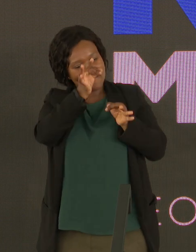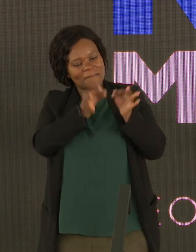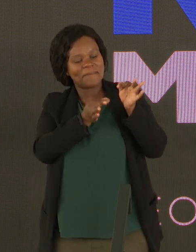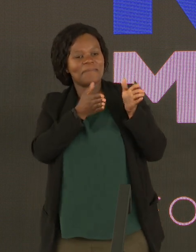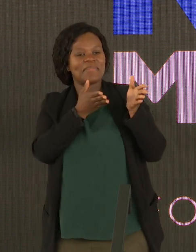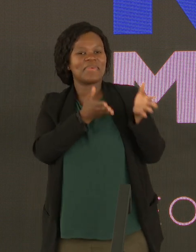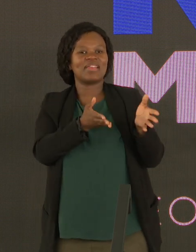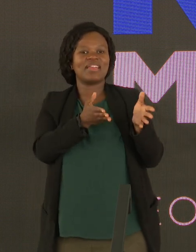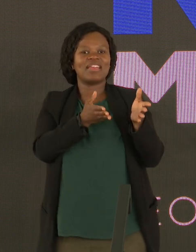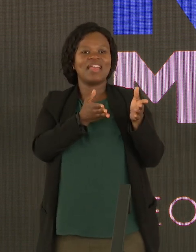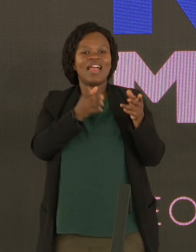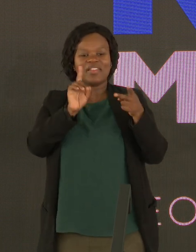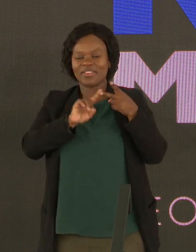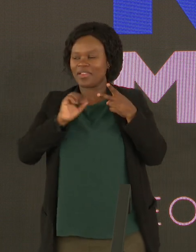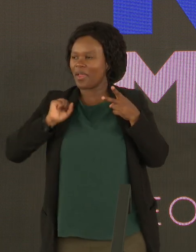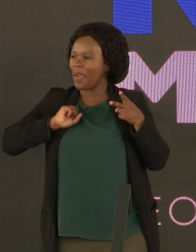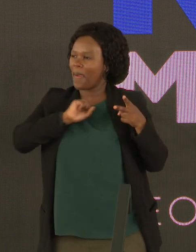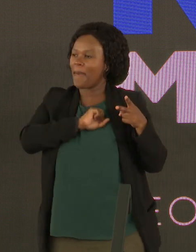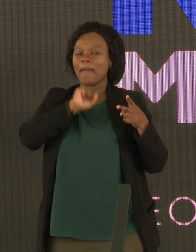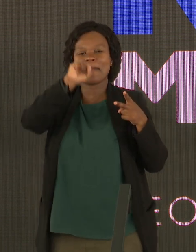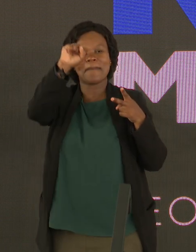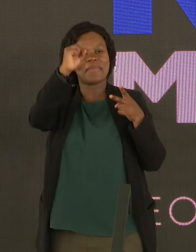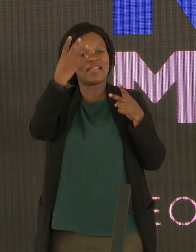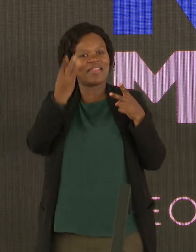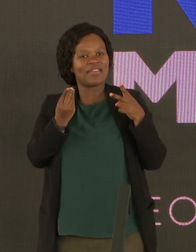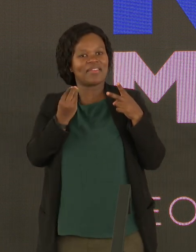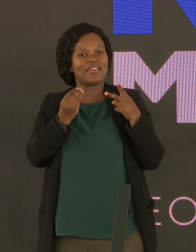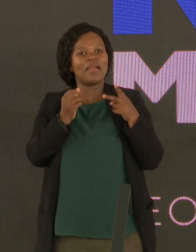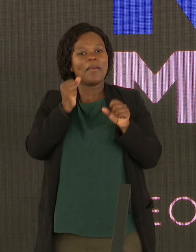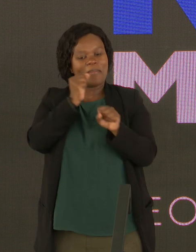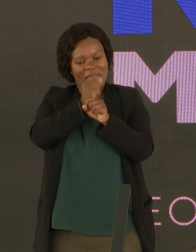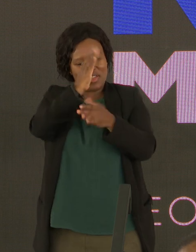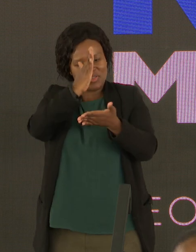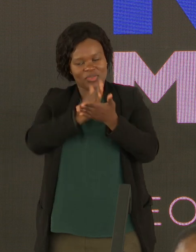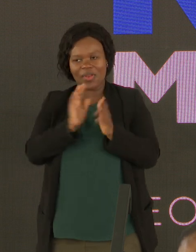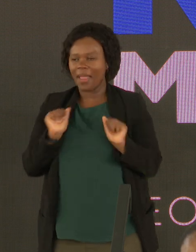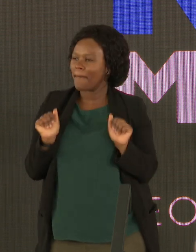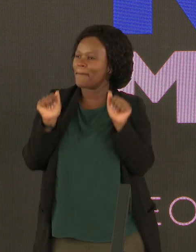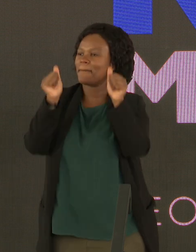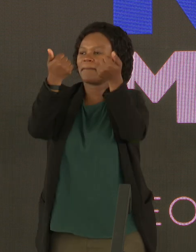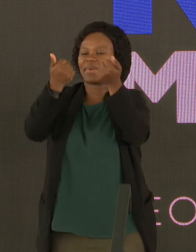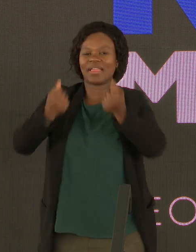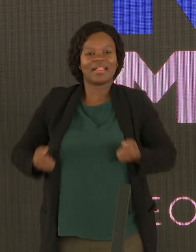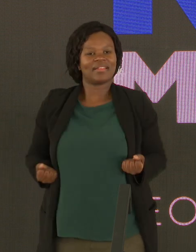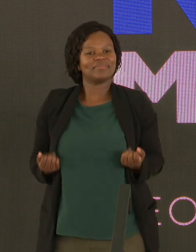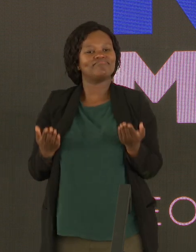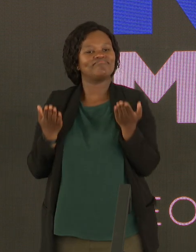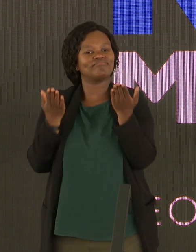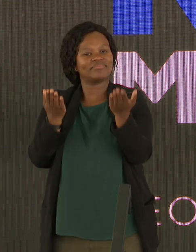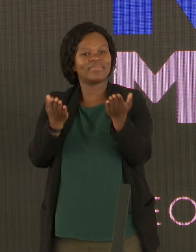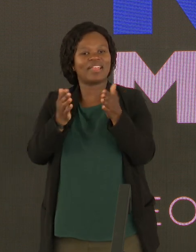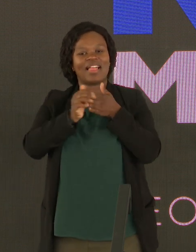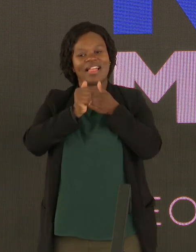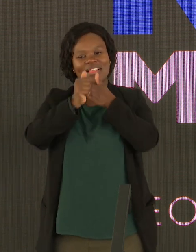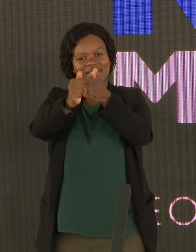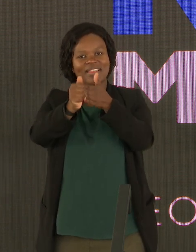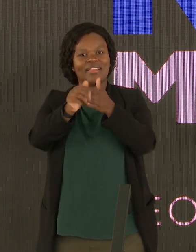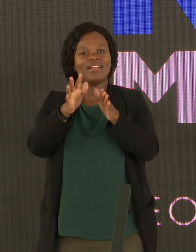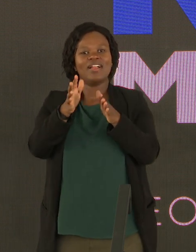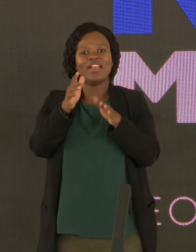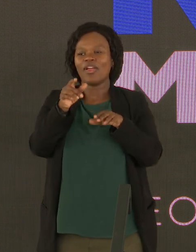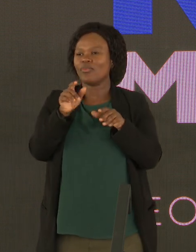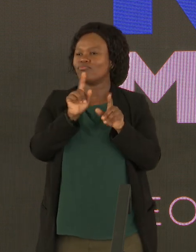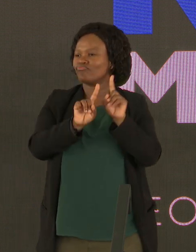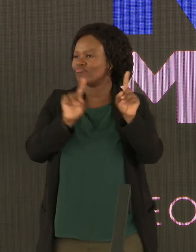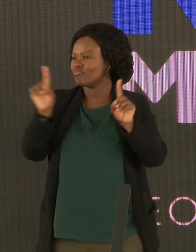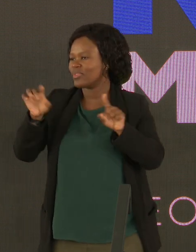of comrade that we have, and ensure that we bring in excellence and servant leadership into every single ward, into every single